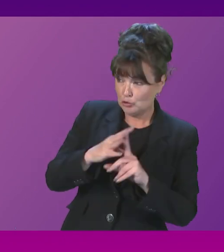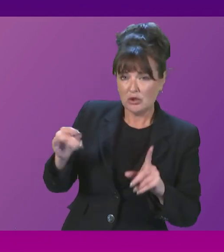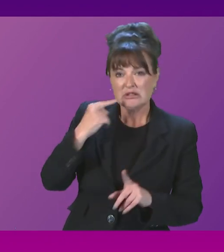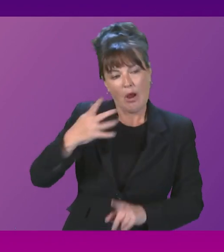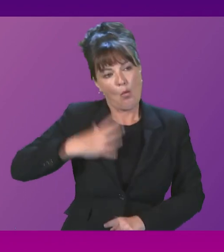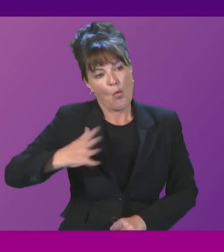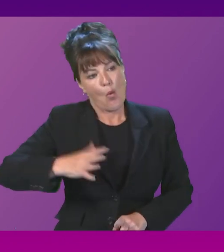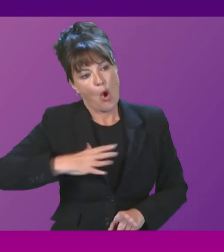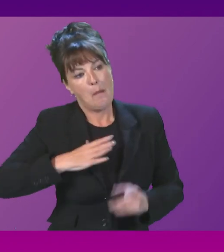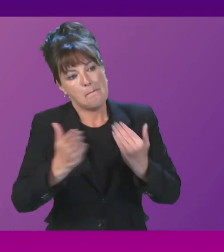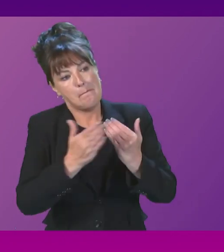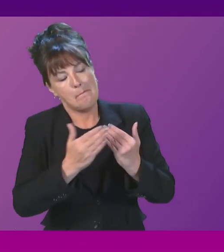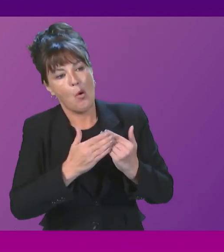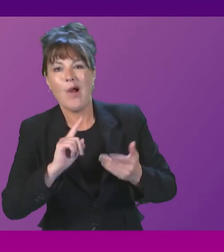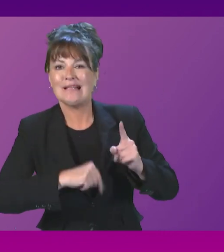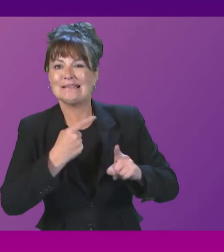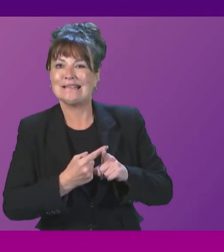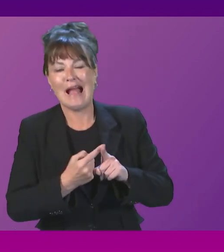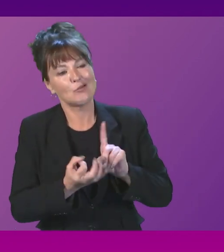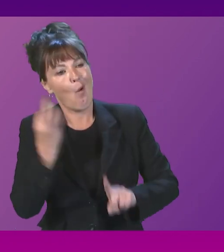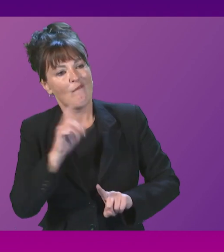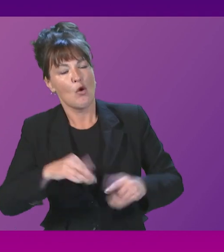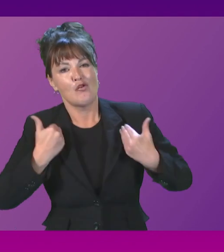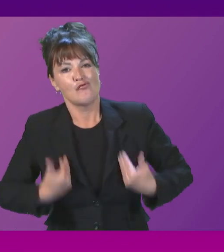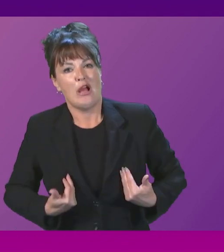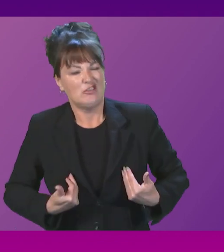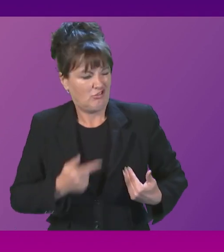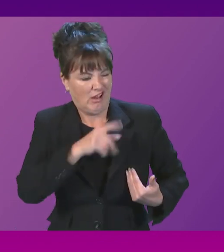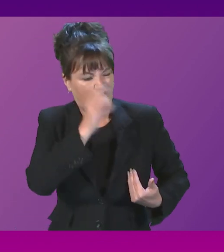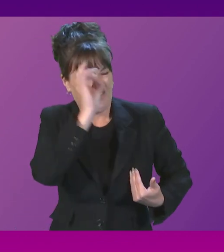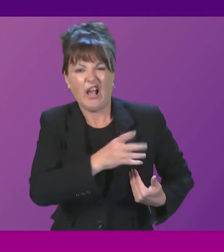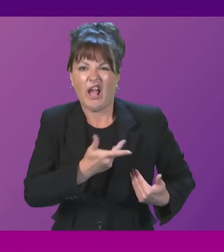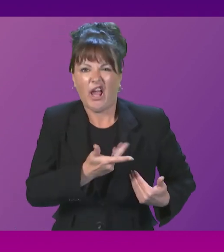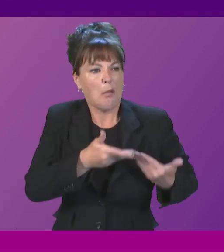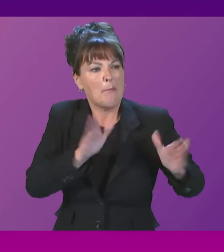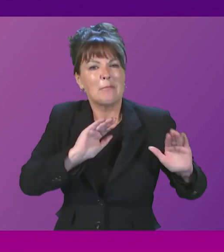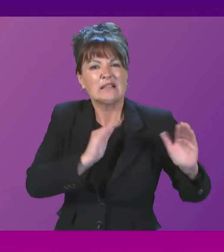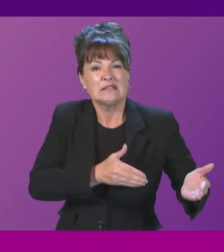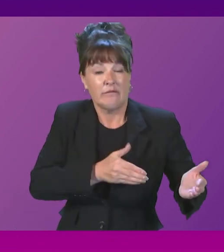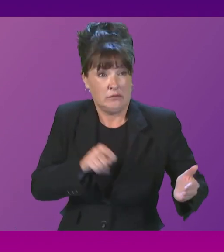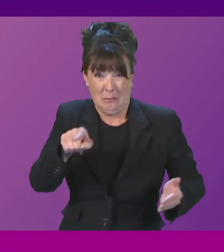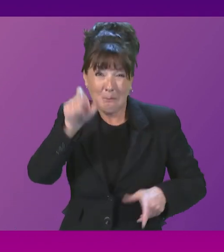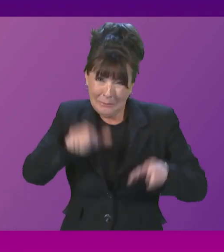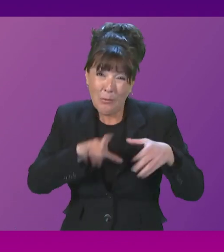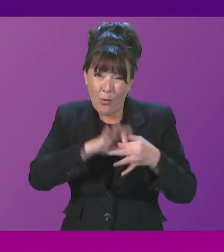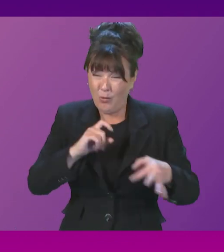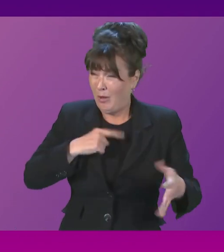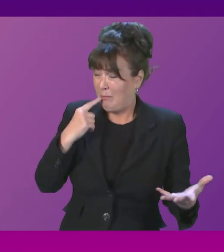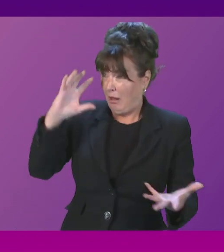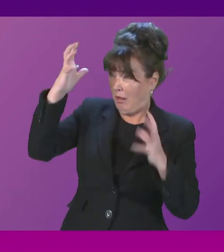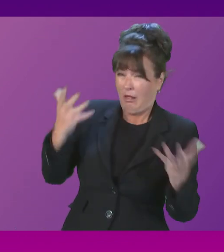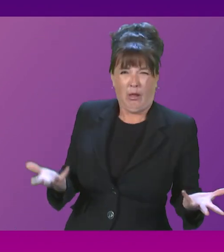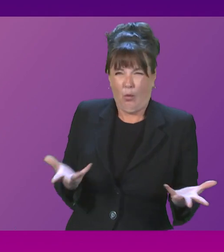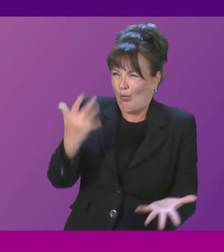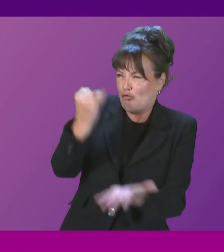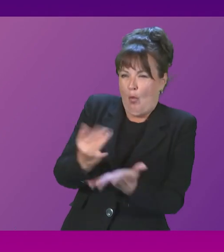in so doing slash public spending for public services and wonder what planet the Conservatives are actually living on. What happened